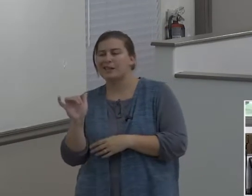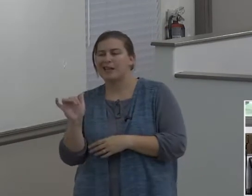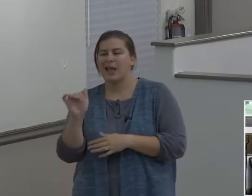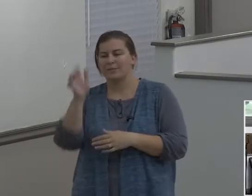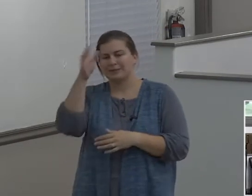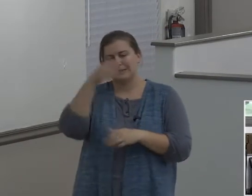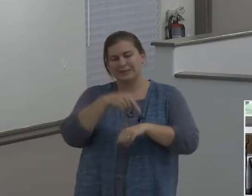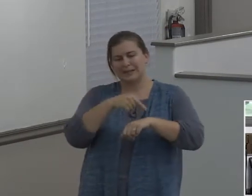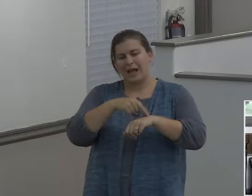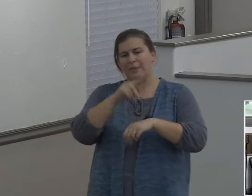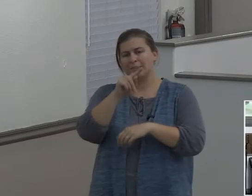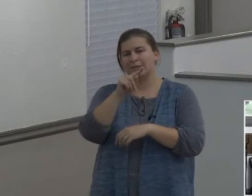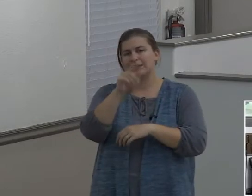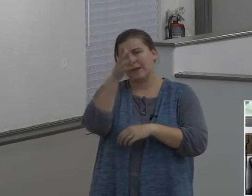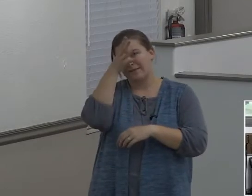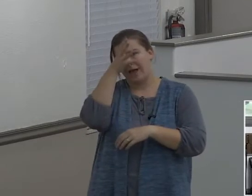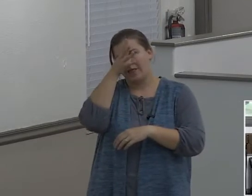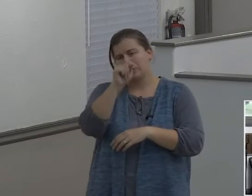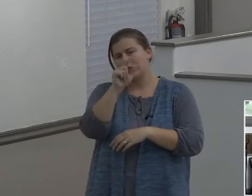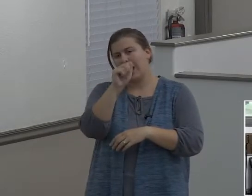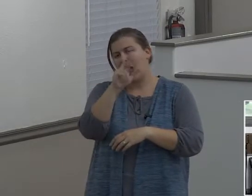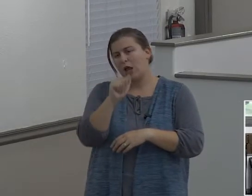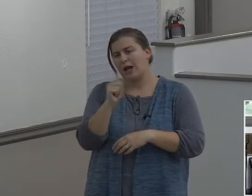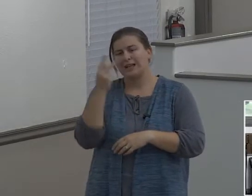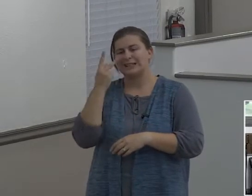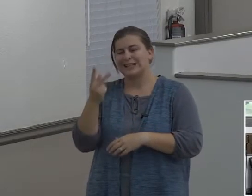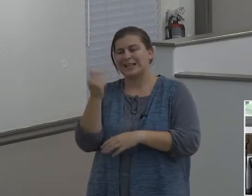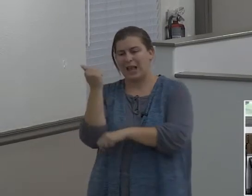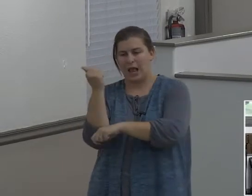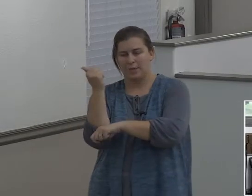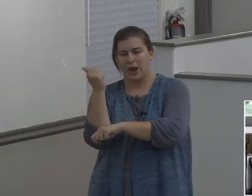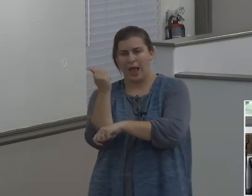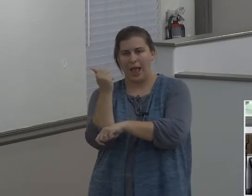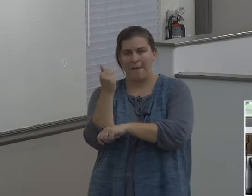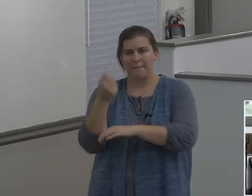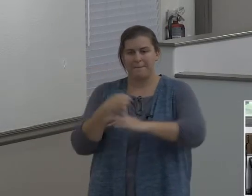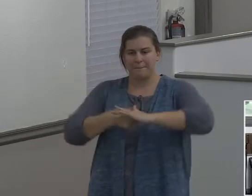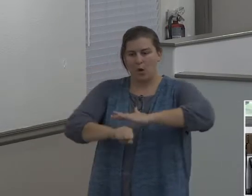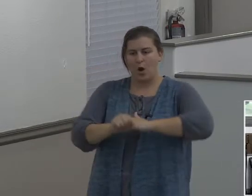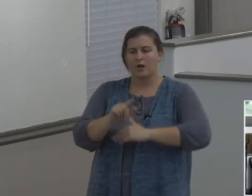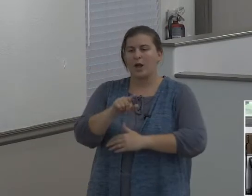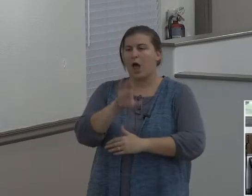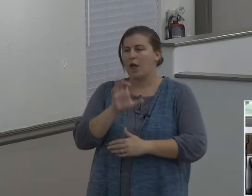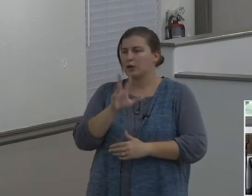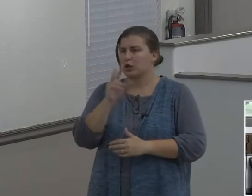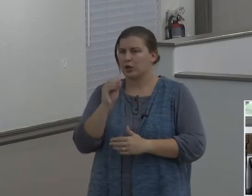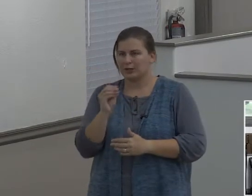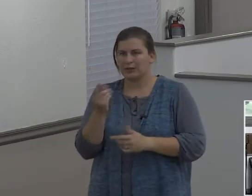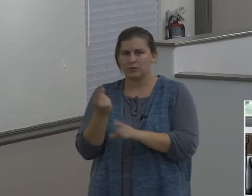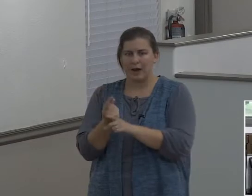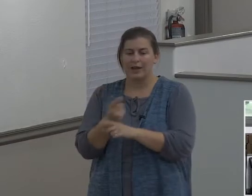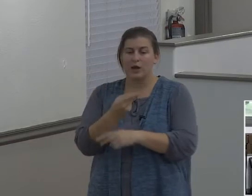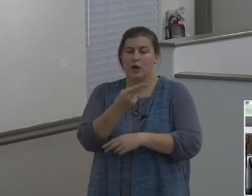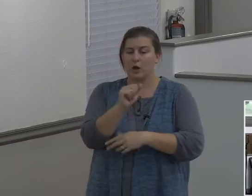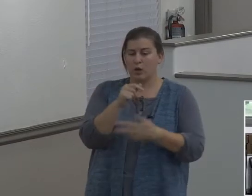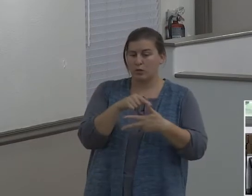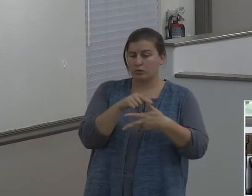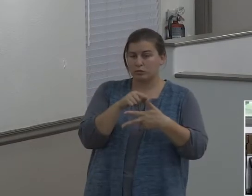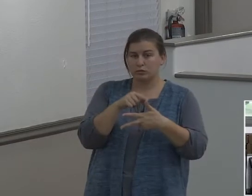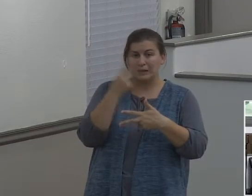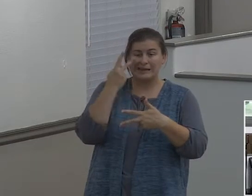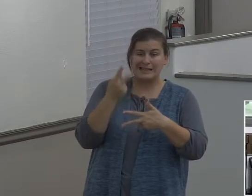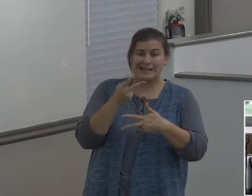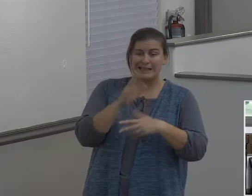Abram born, in his 130th year, Haran is seeing his kids, including Lot,